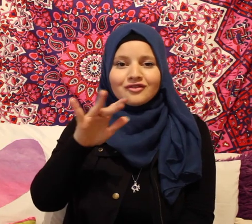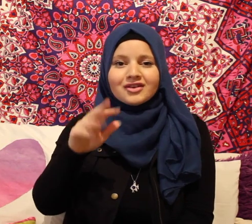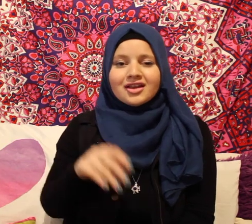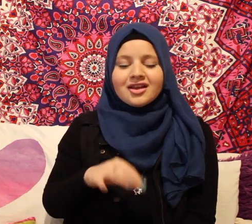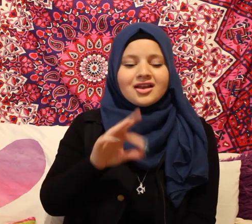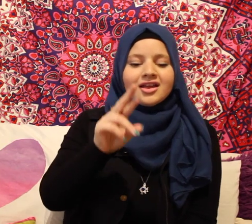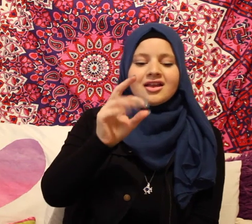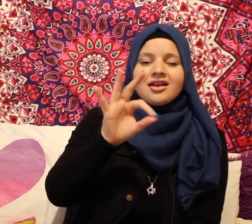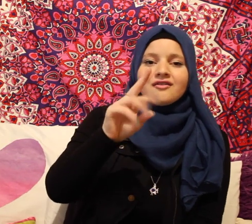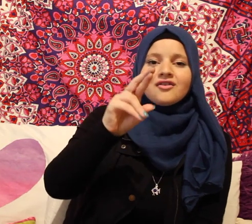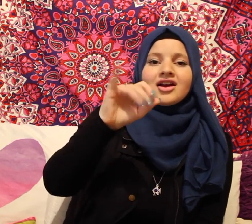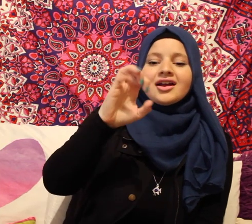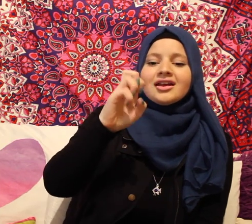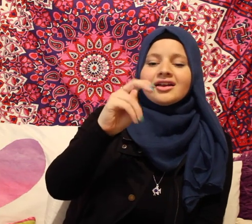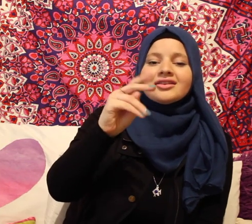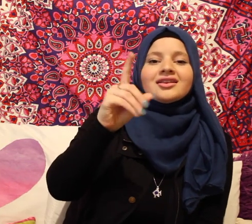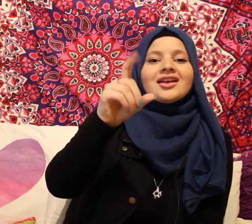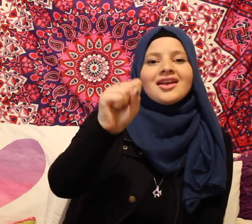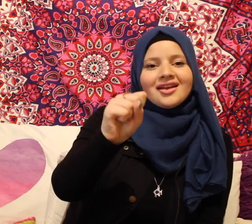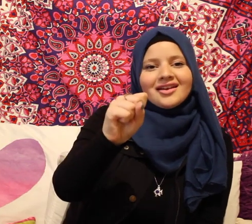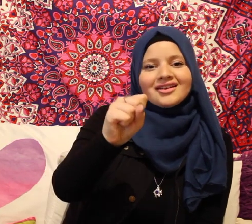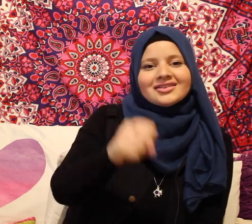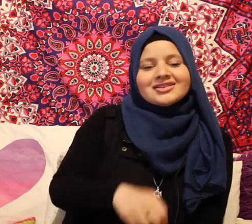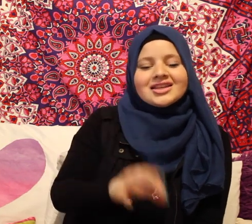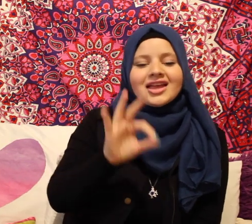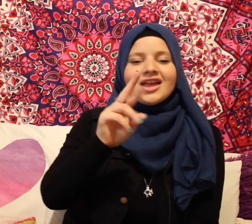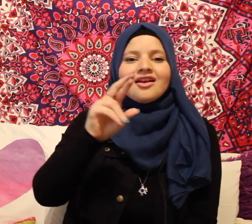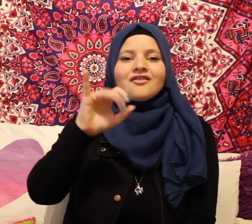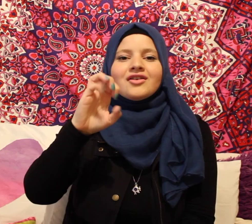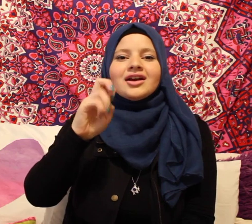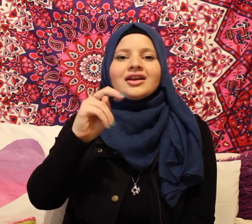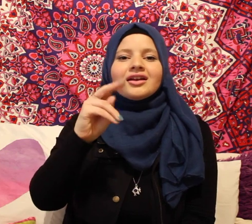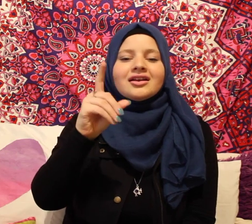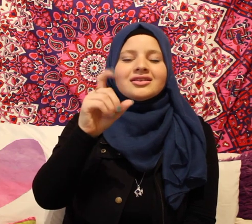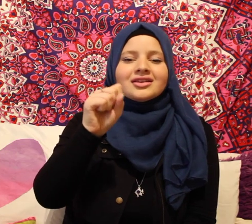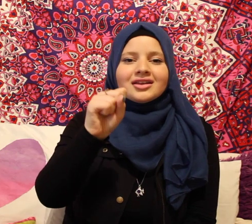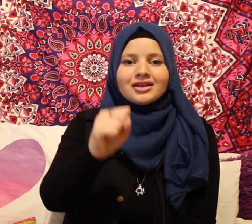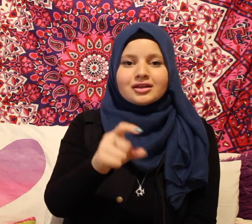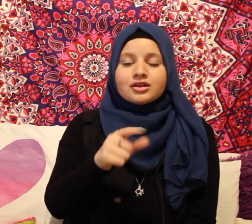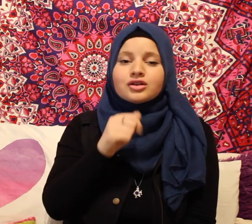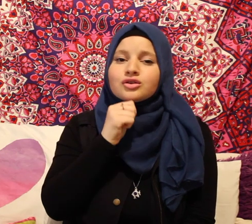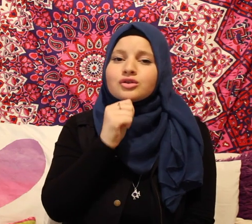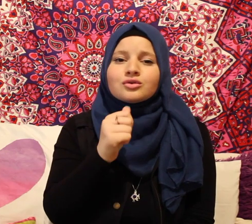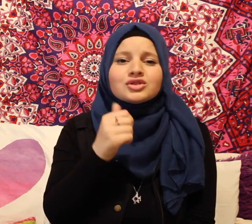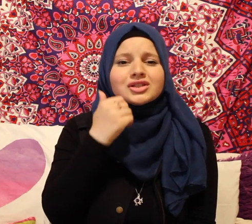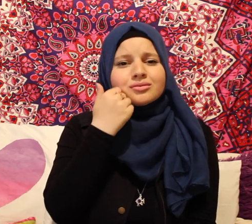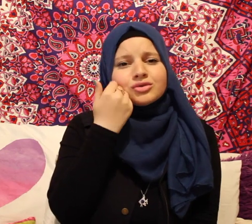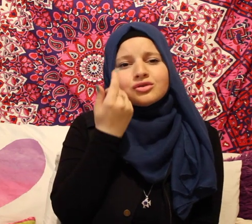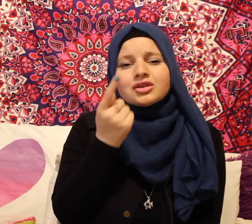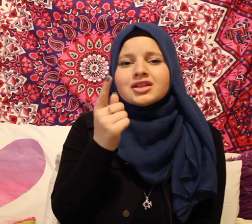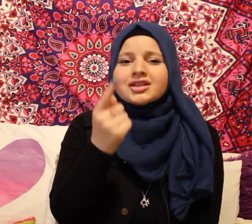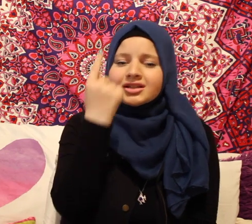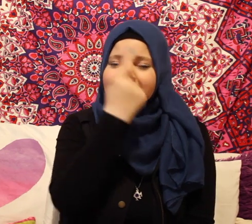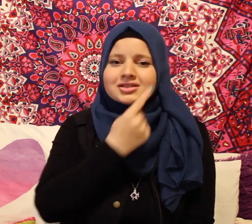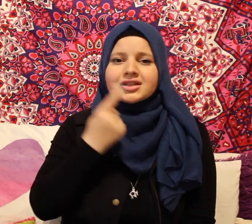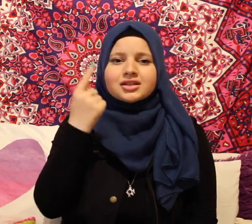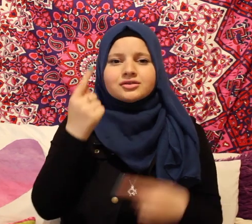out for you, F-R-I-N-D-S F-R-I-N-D-S Have you got no shame, you looking insane,